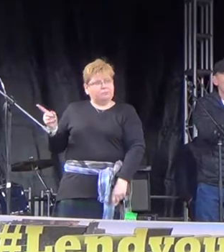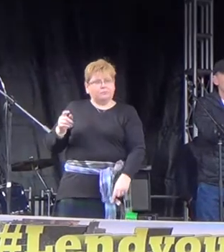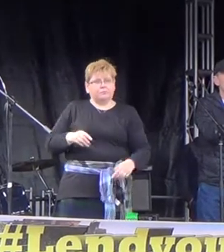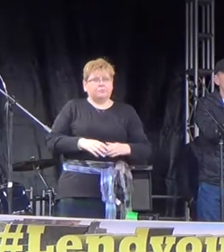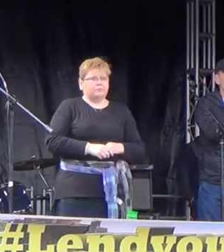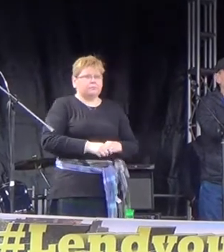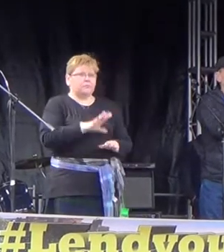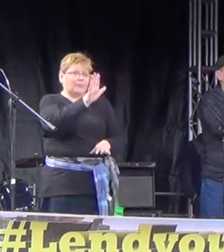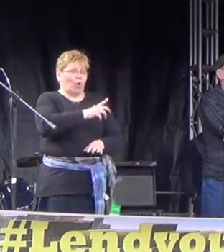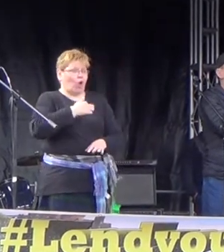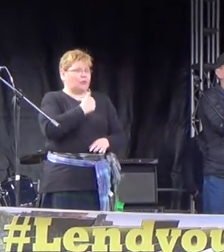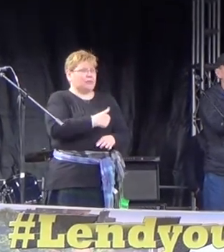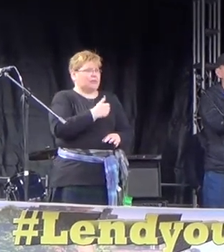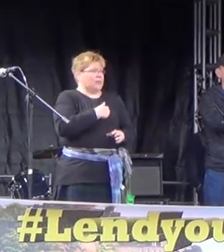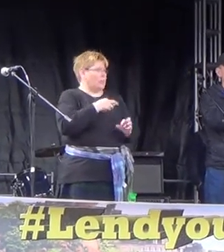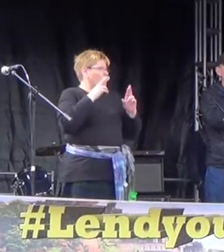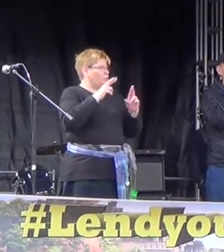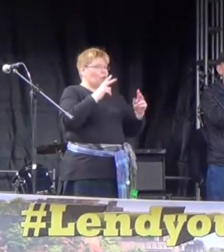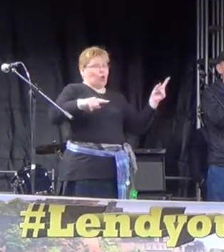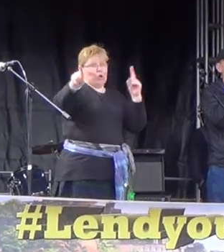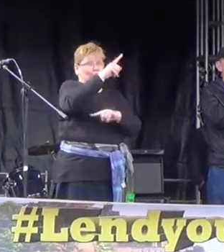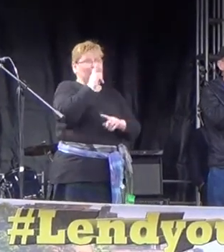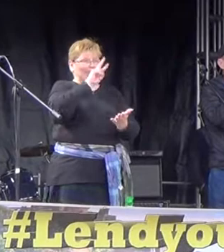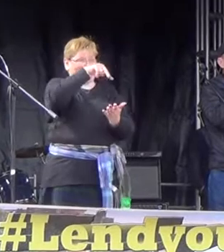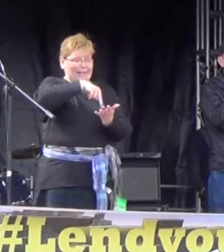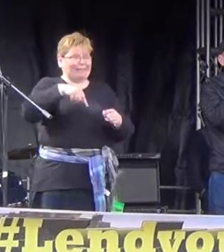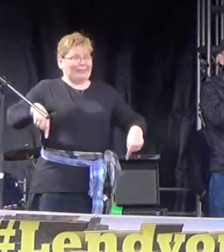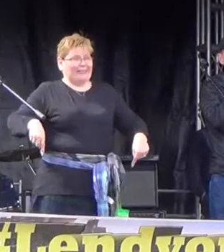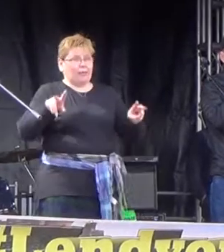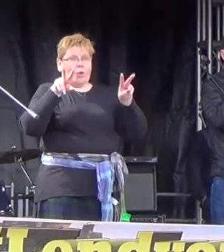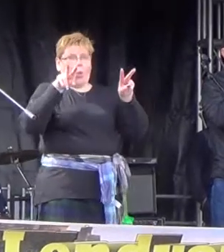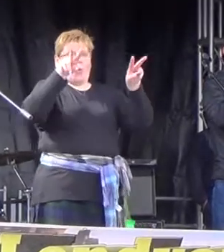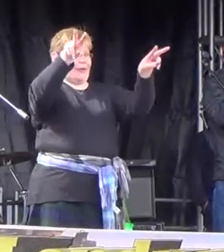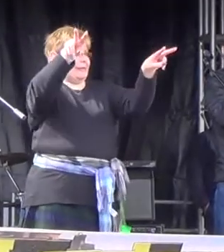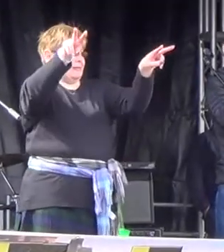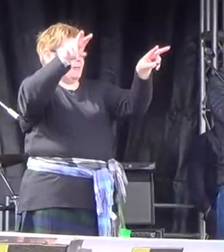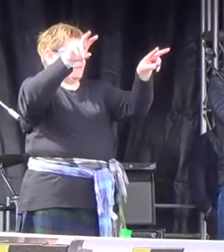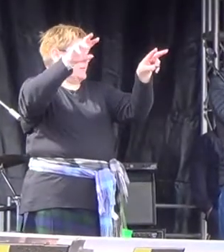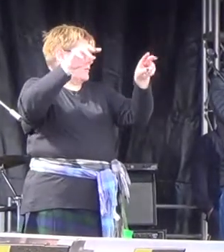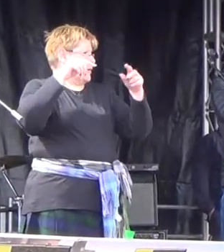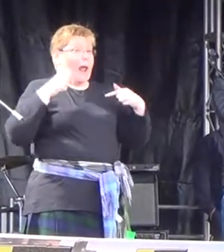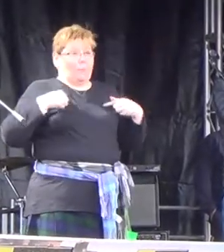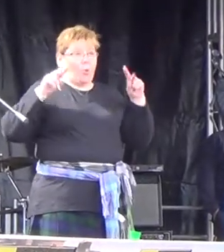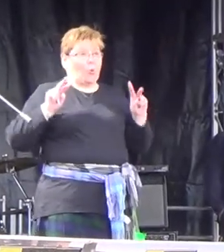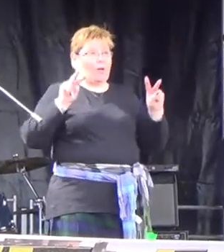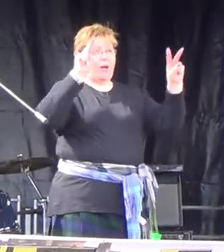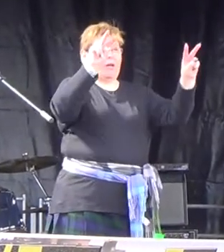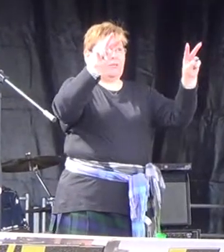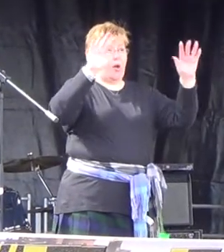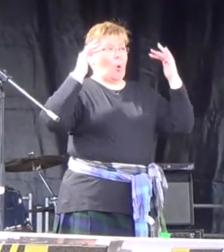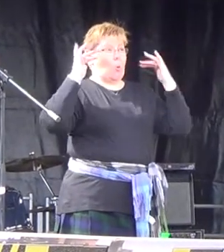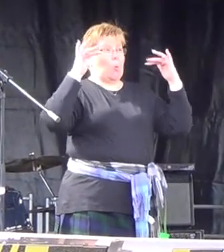I honestly wish every single one of you could be up here right now looking at what I'm seeing. I'm looking out at a sea of